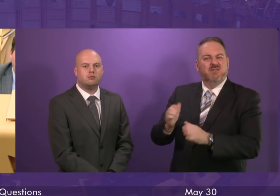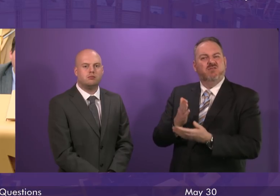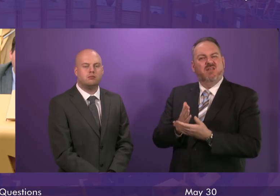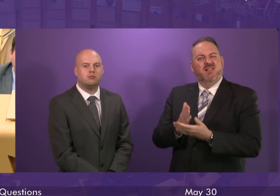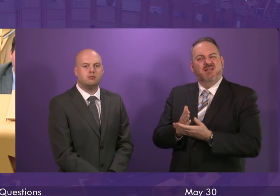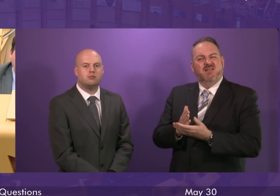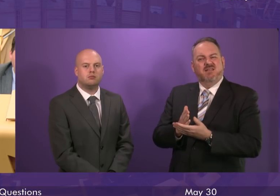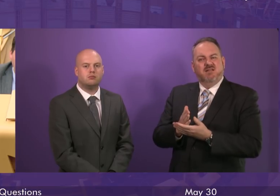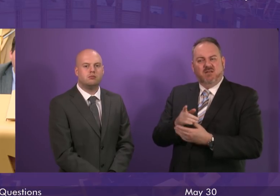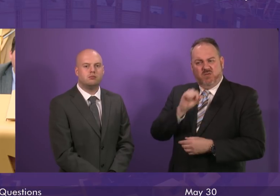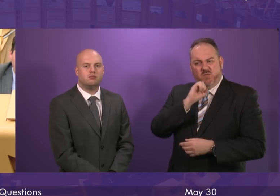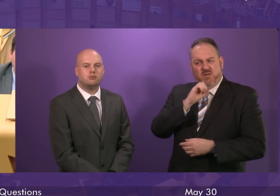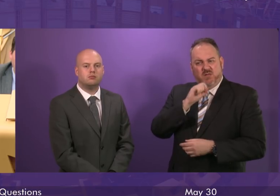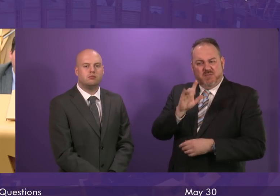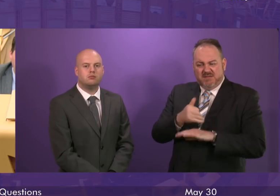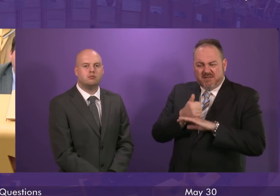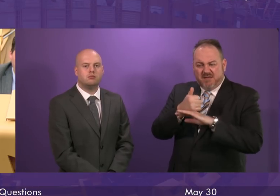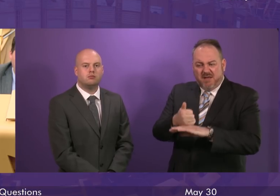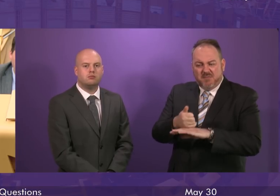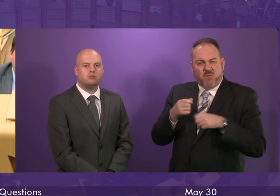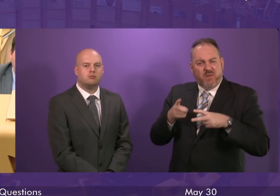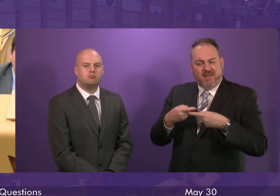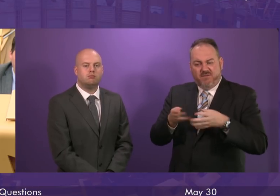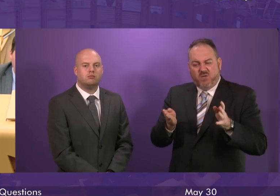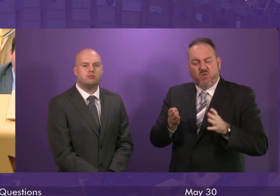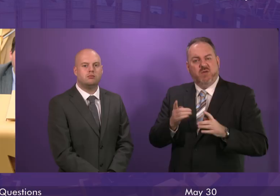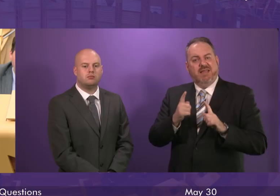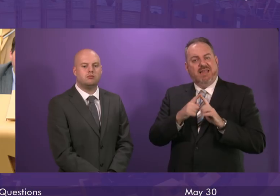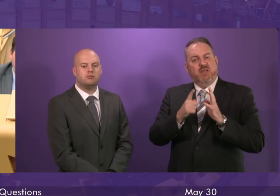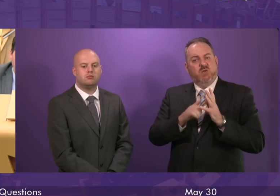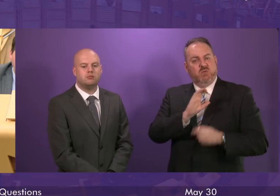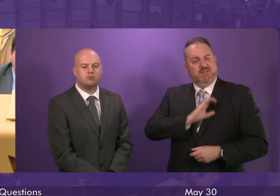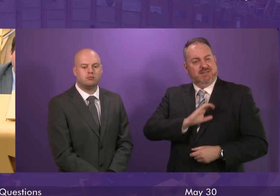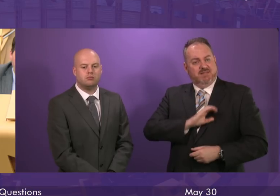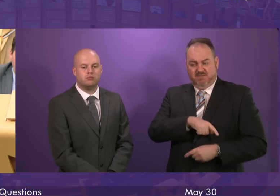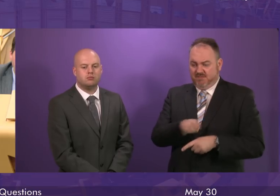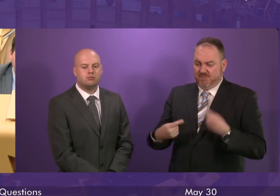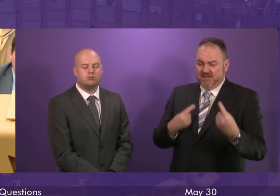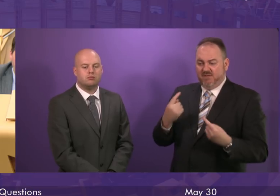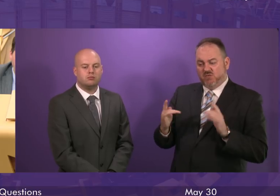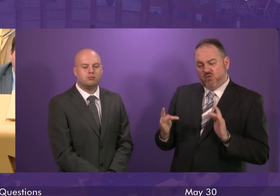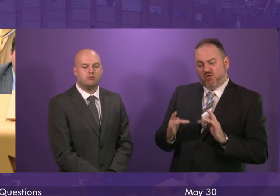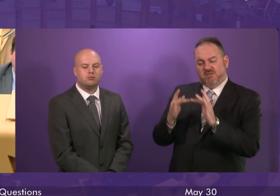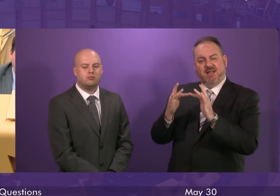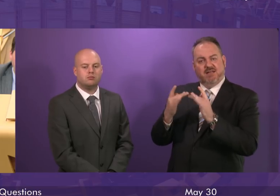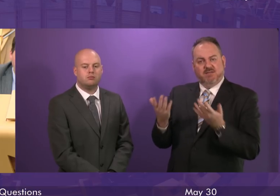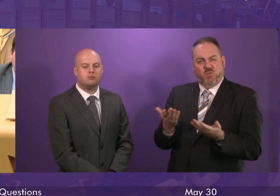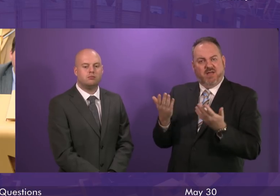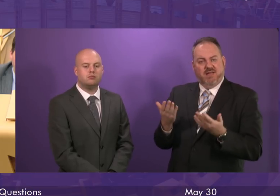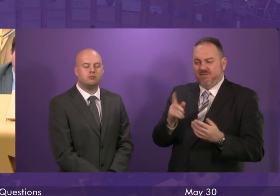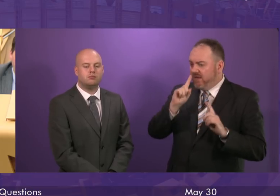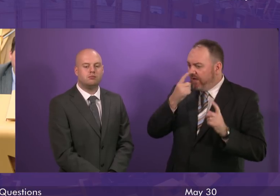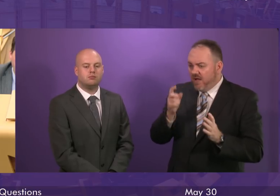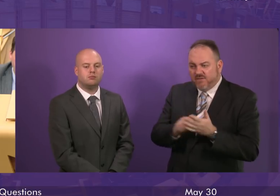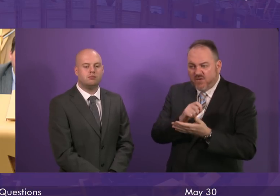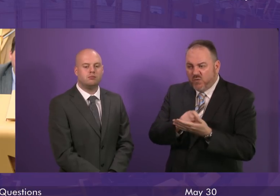consider opening some kind of contact point for citizens in Scotland or EU citizens to register with us if they were unable to vote